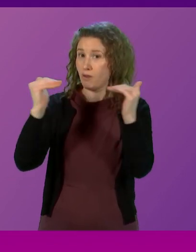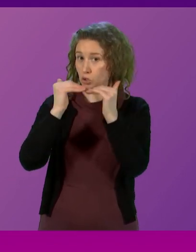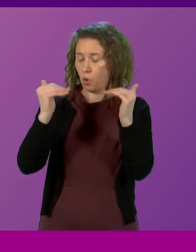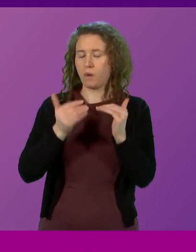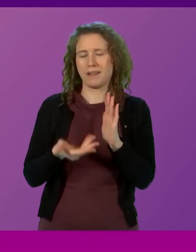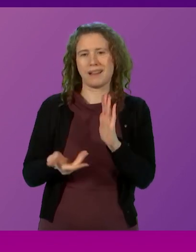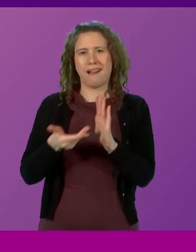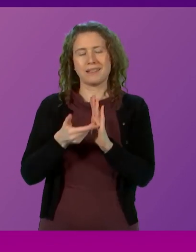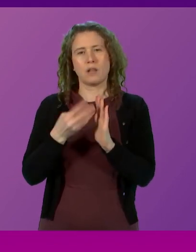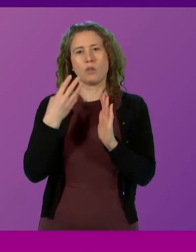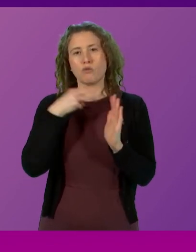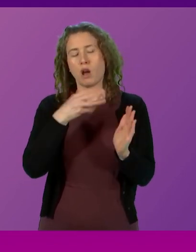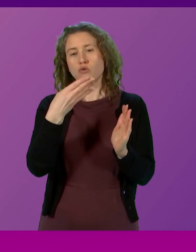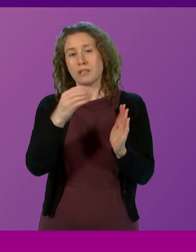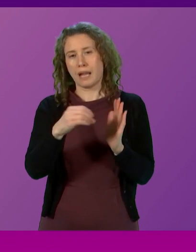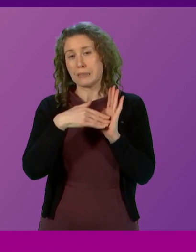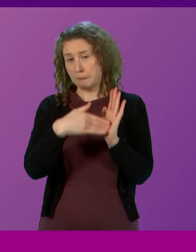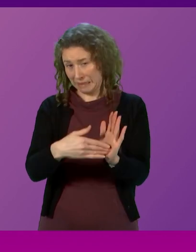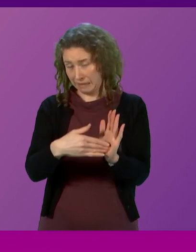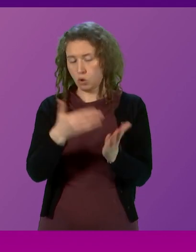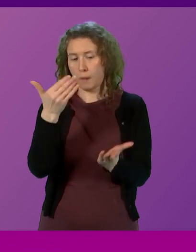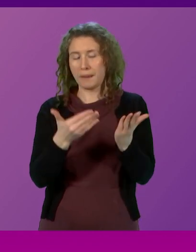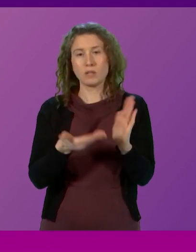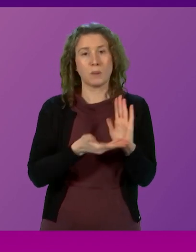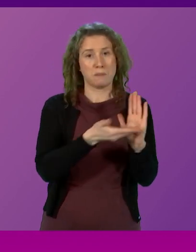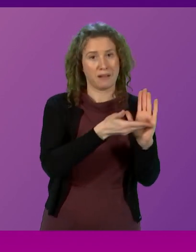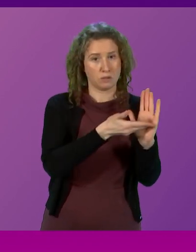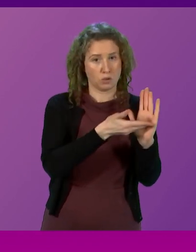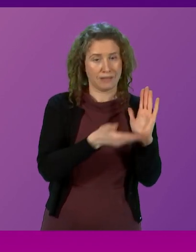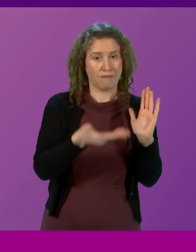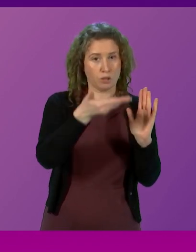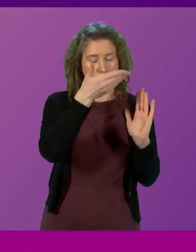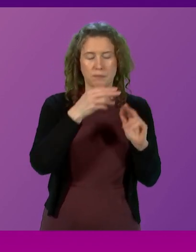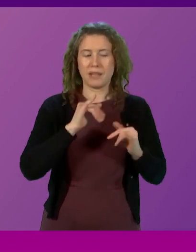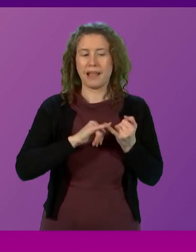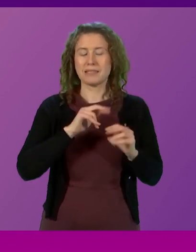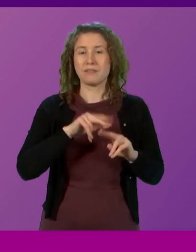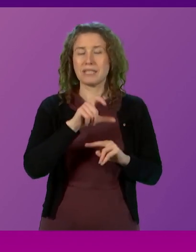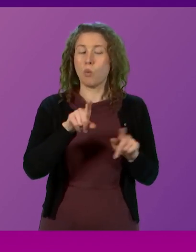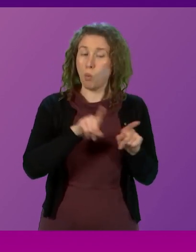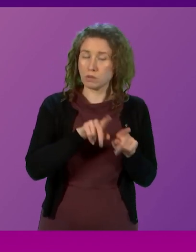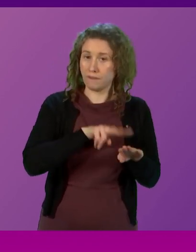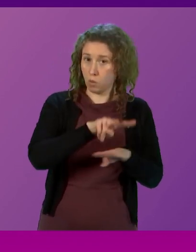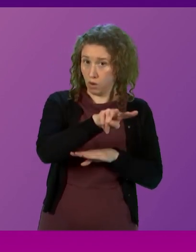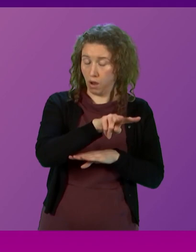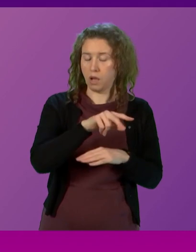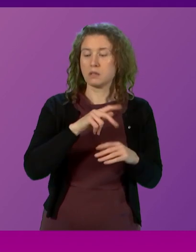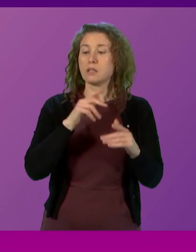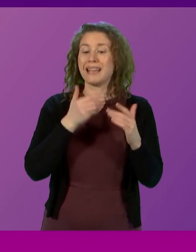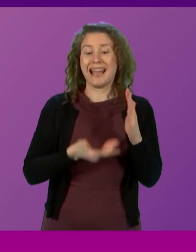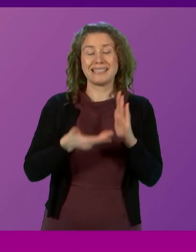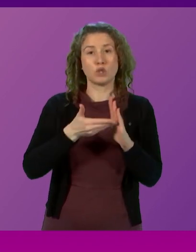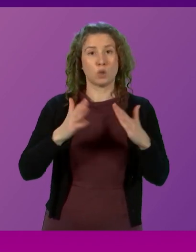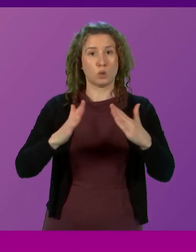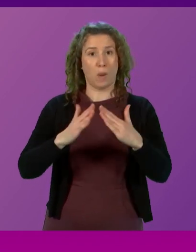added £390 million when compared to inflation. The SFC also forecasts that the changes to the additional dwelling